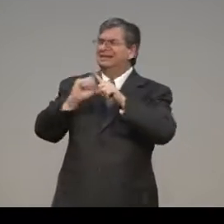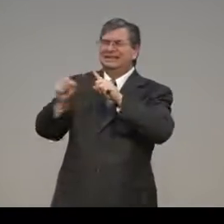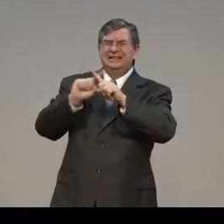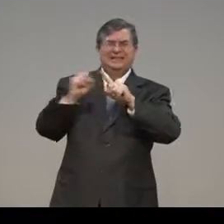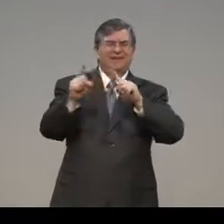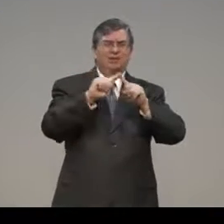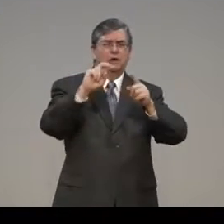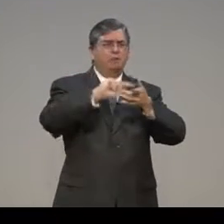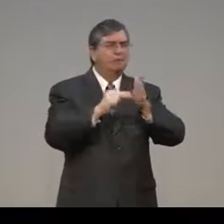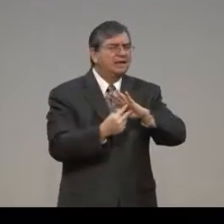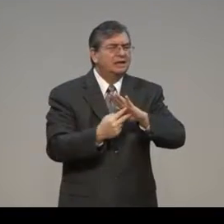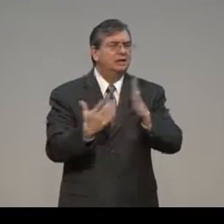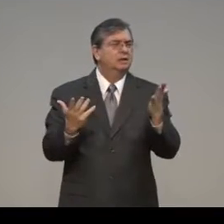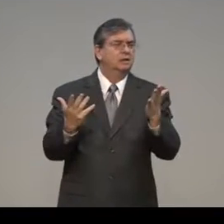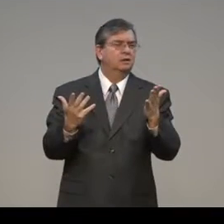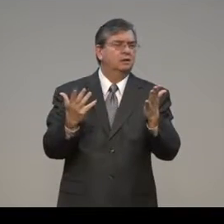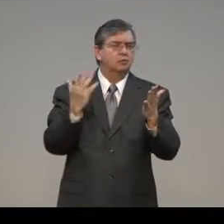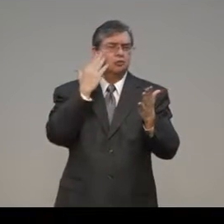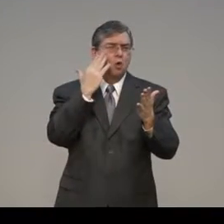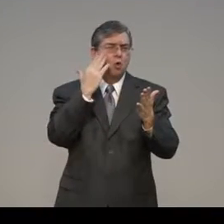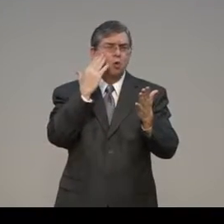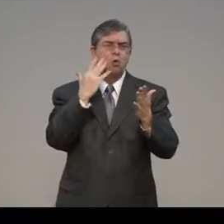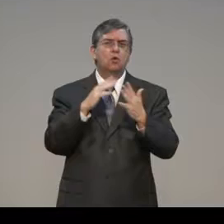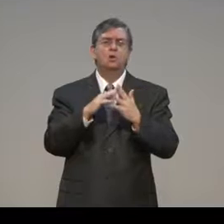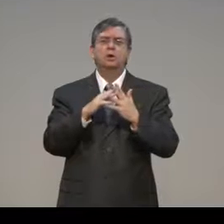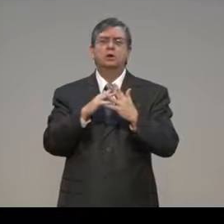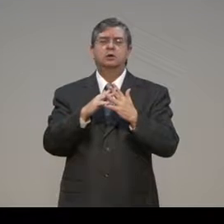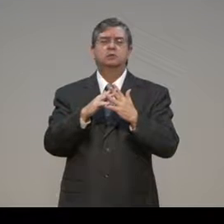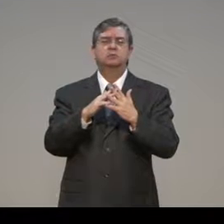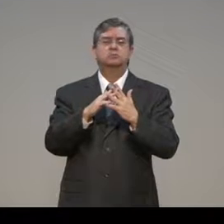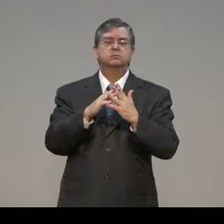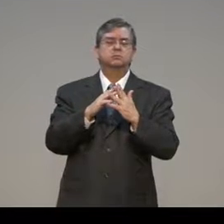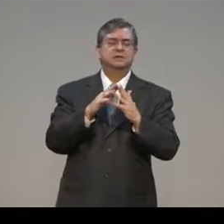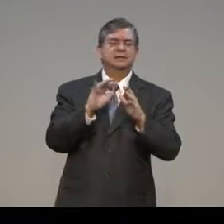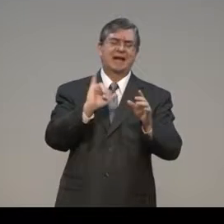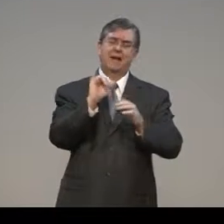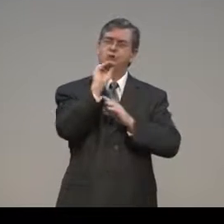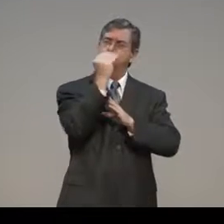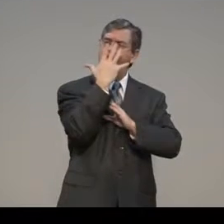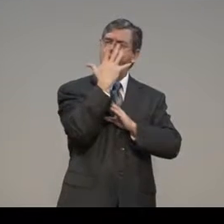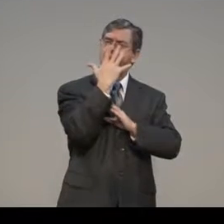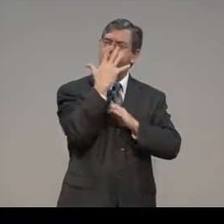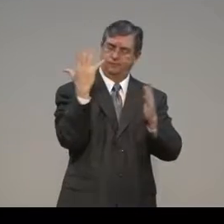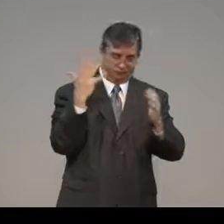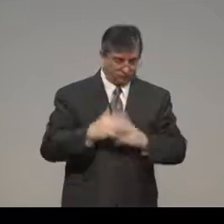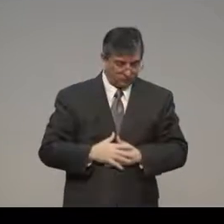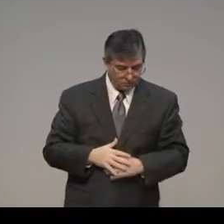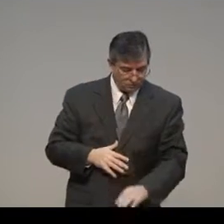When people talk about the mercy of the court, that's one example. One of me. But